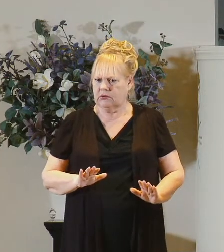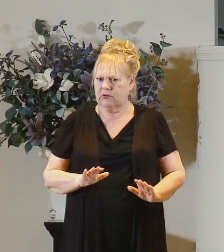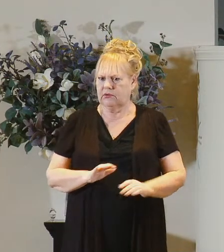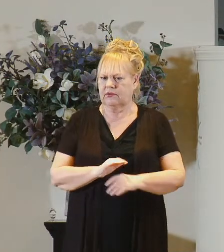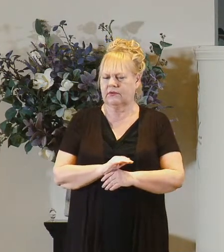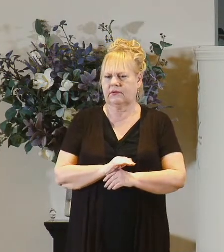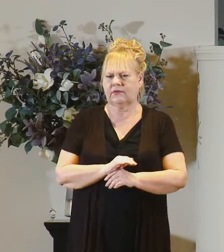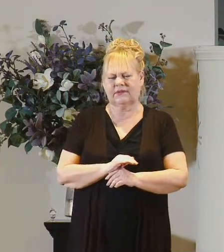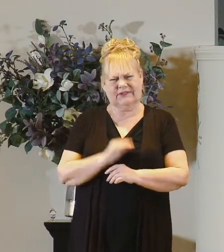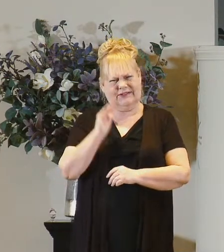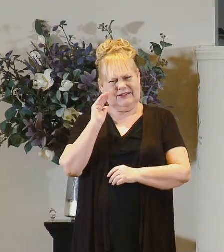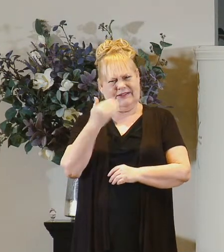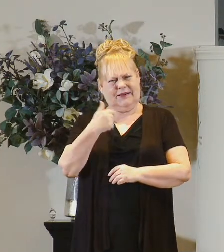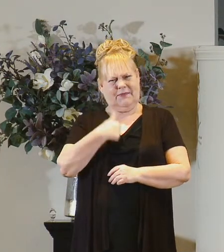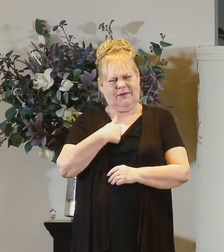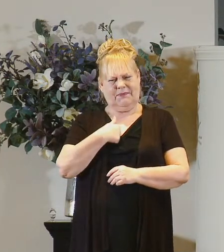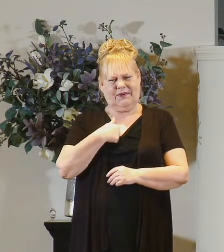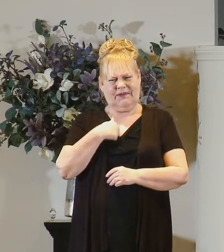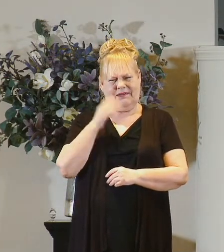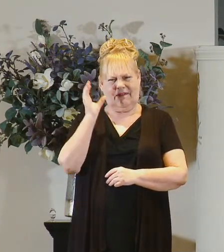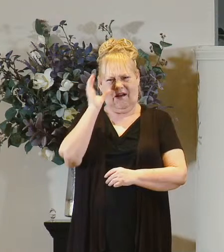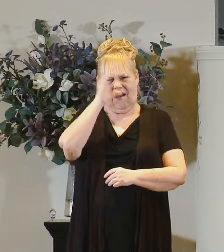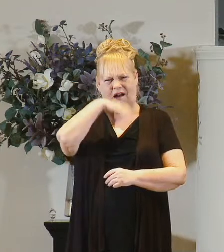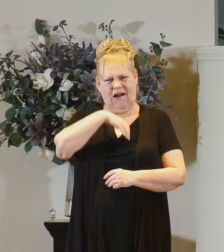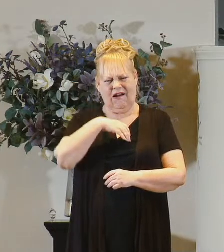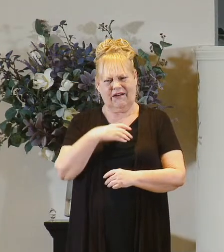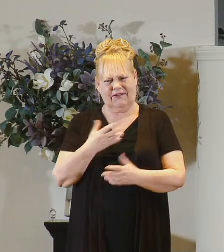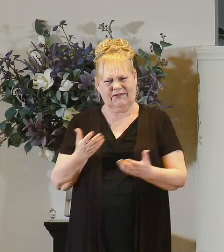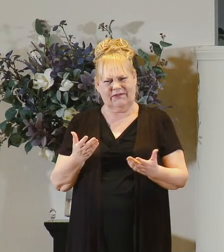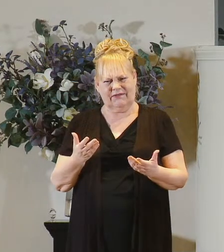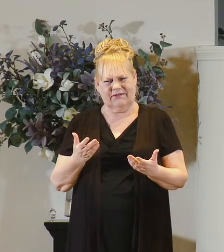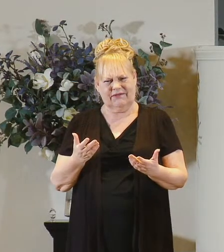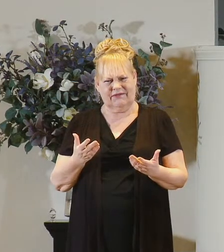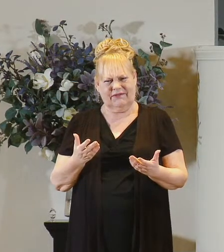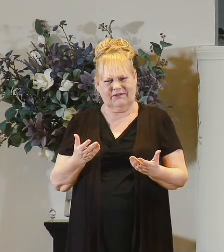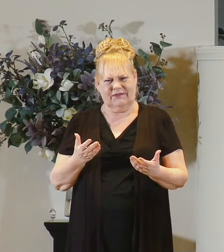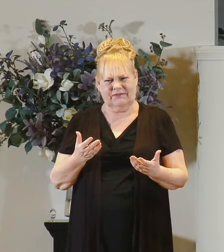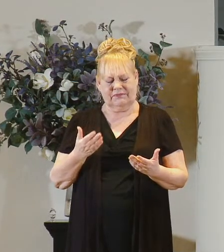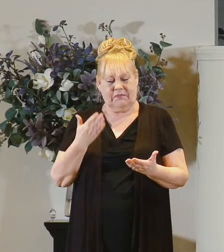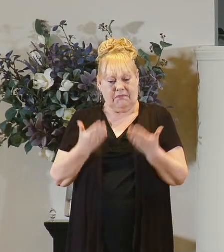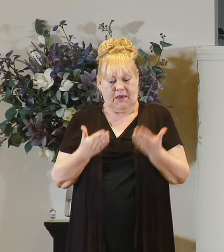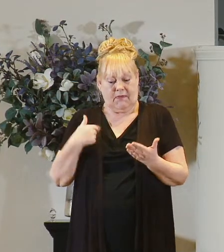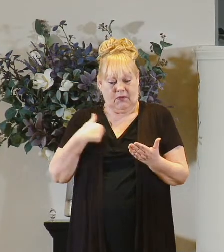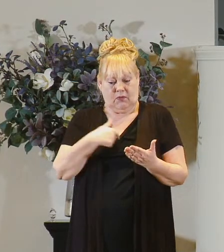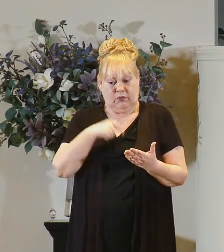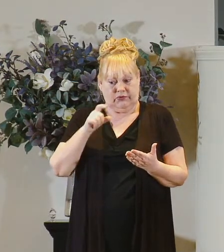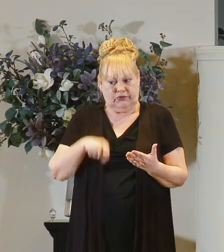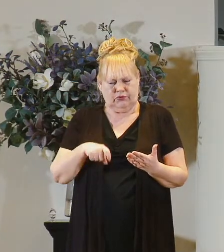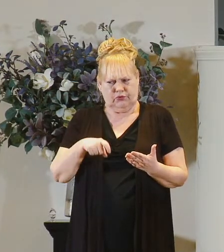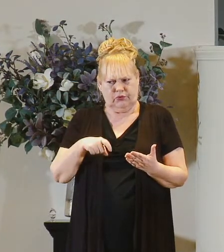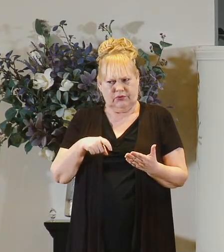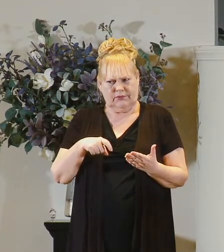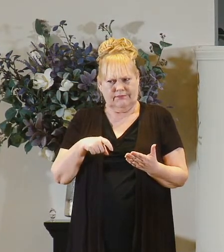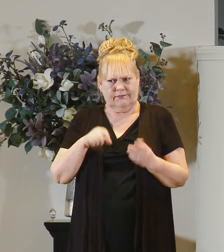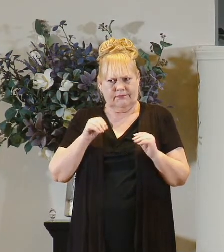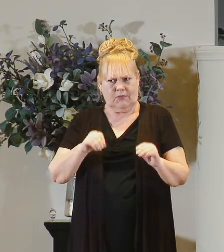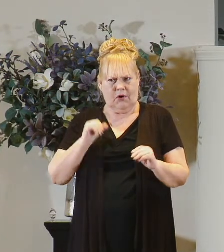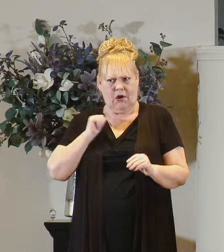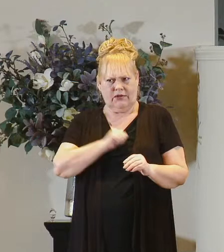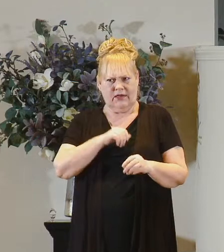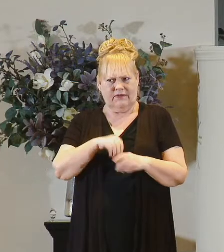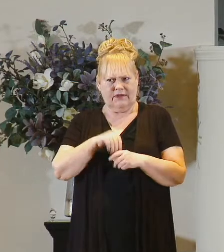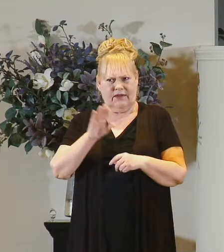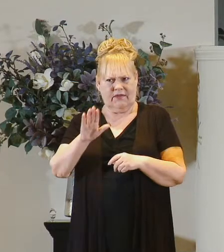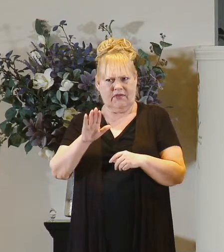that seems to me to be an odd reaction perhaps we should put ourselves in their shoes because